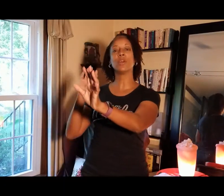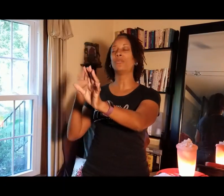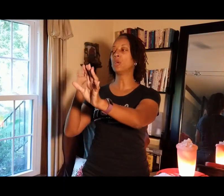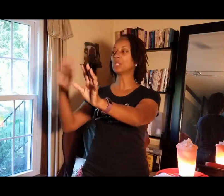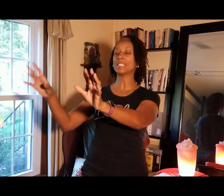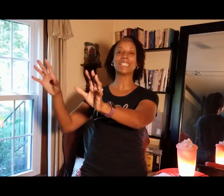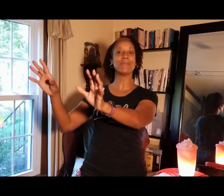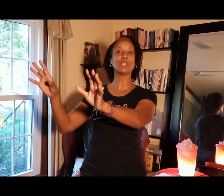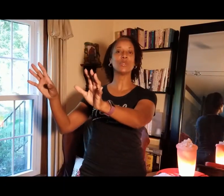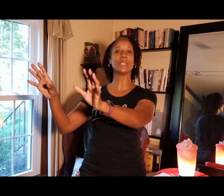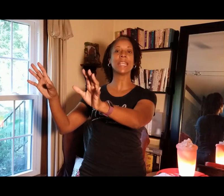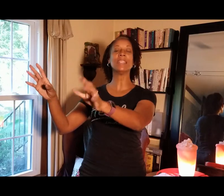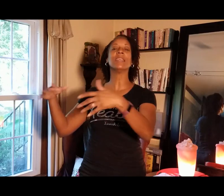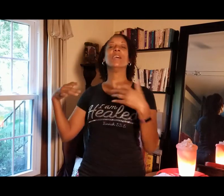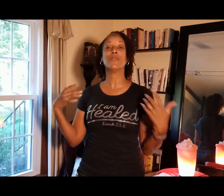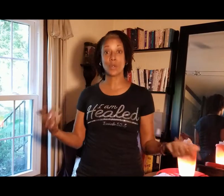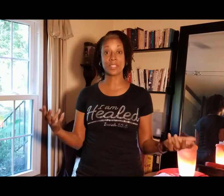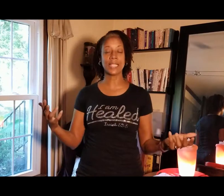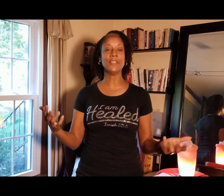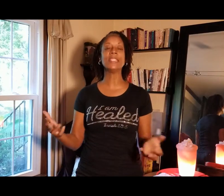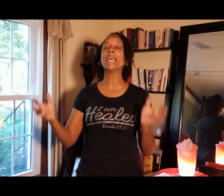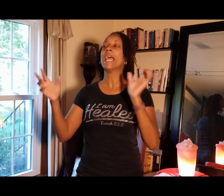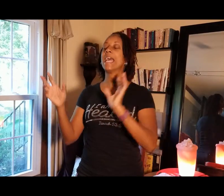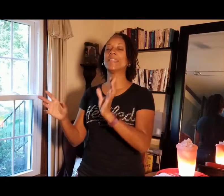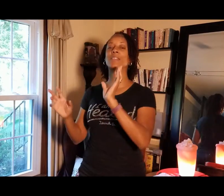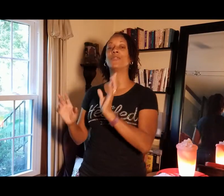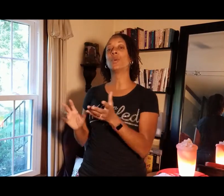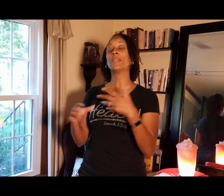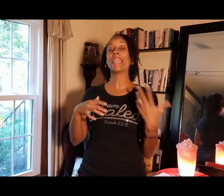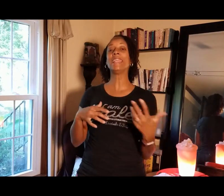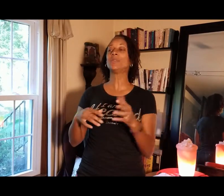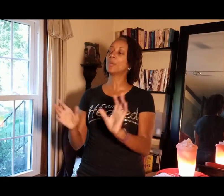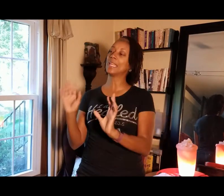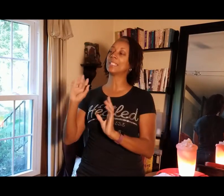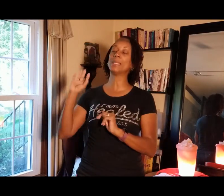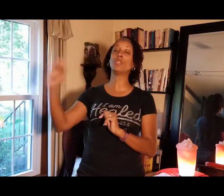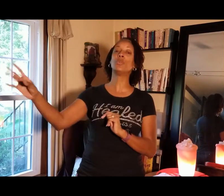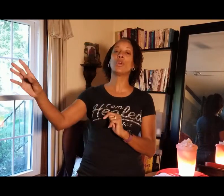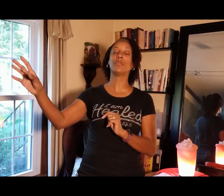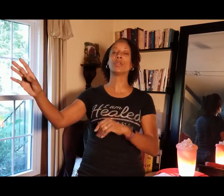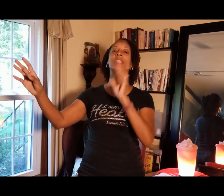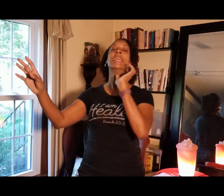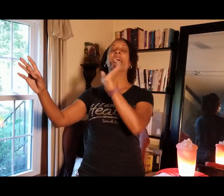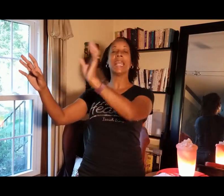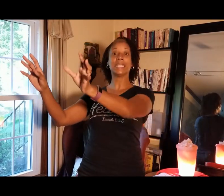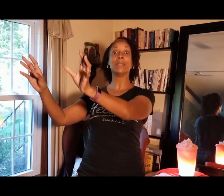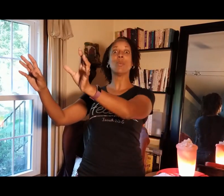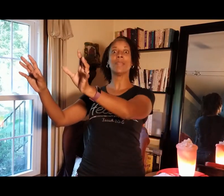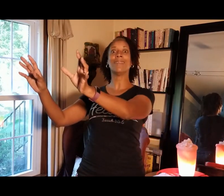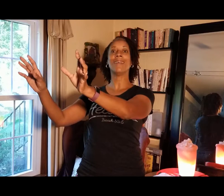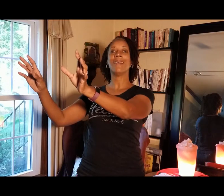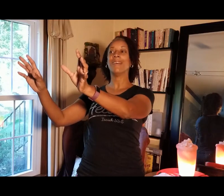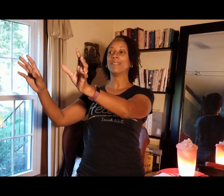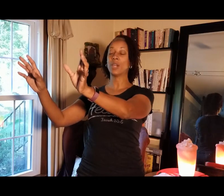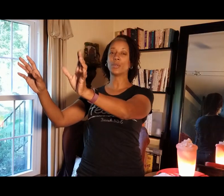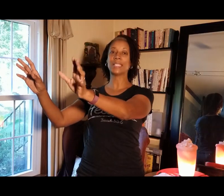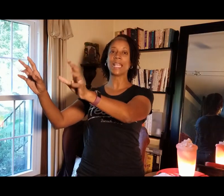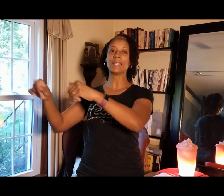go first and team two second for the sevens. And then for the eights, we had team two go first and team one go second.